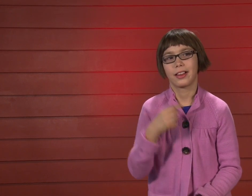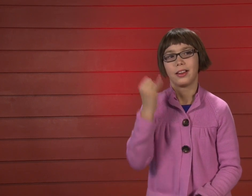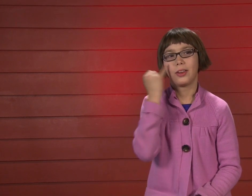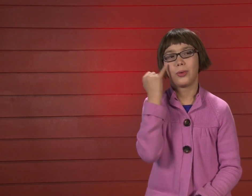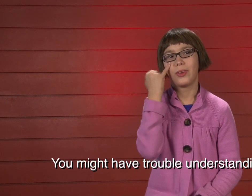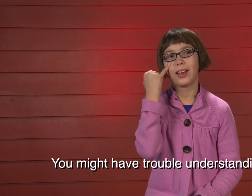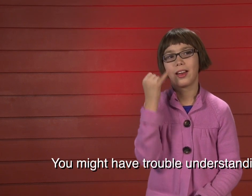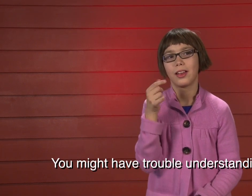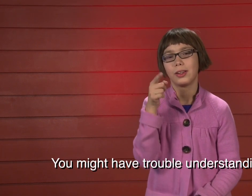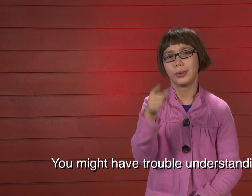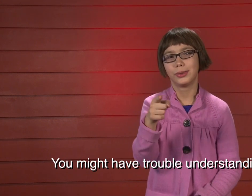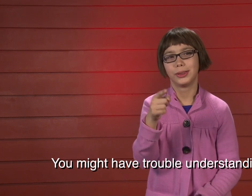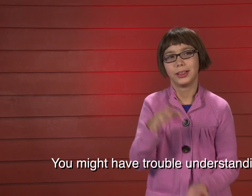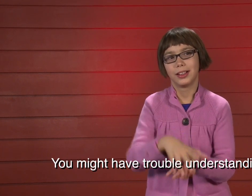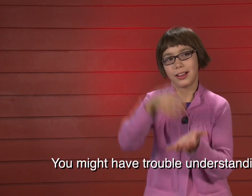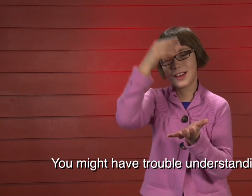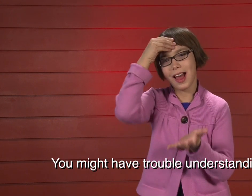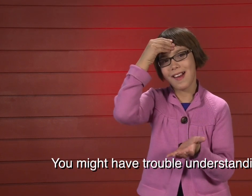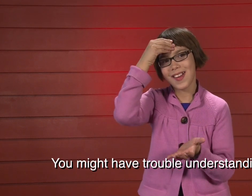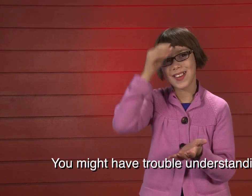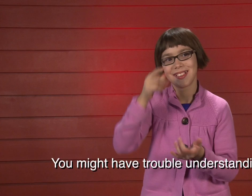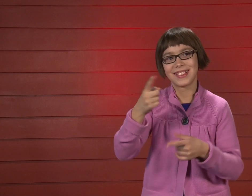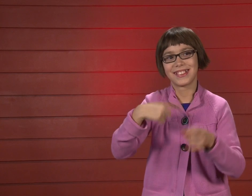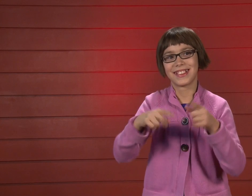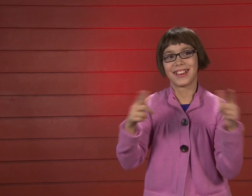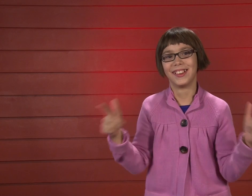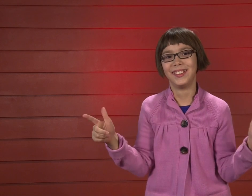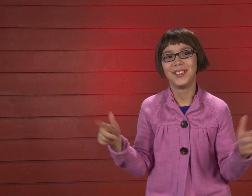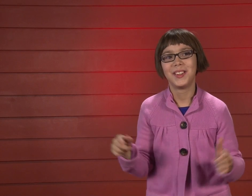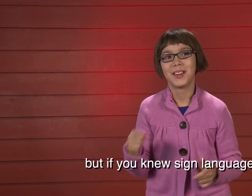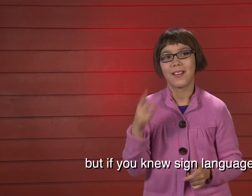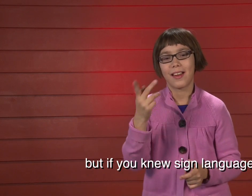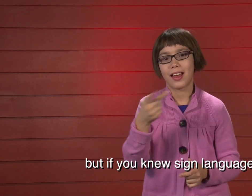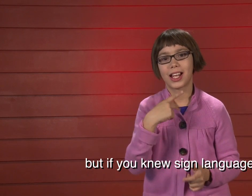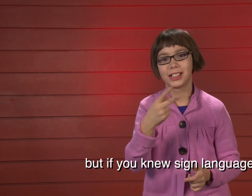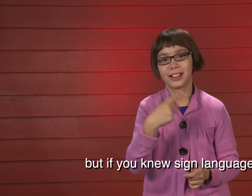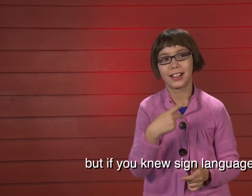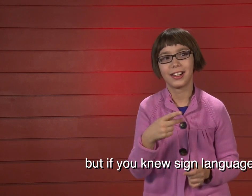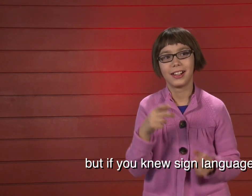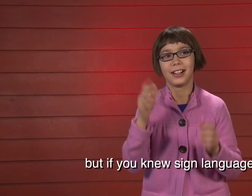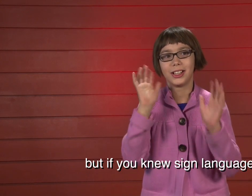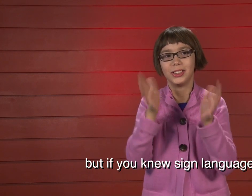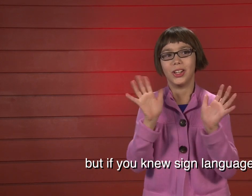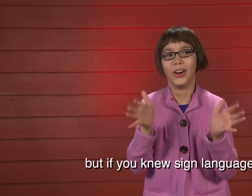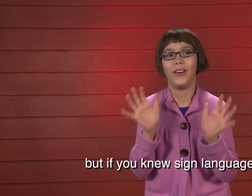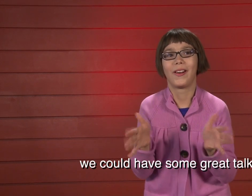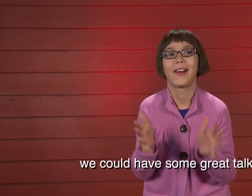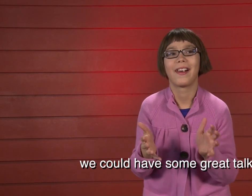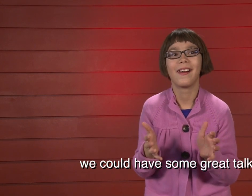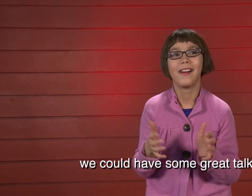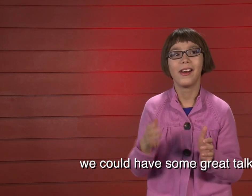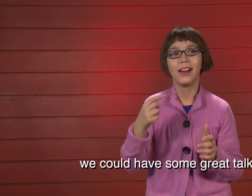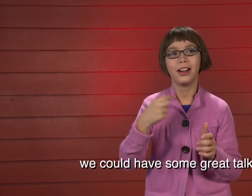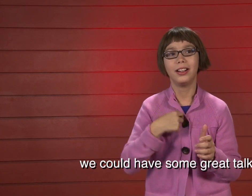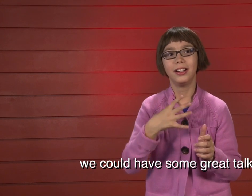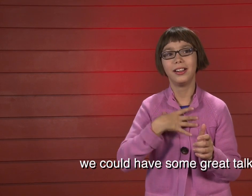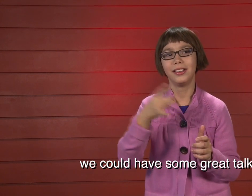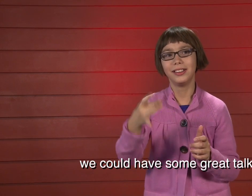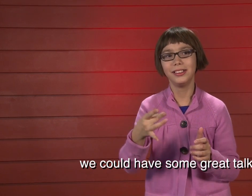You might have trouble understanding me. But if you knew sign language, we could have some great